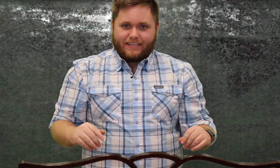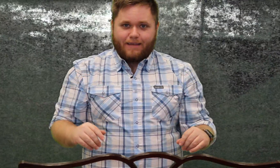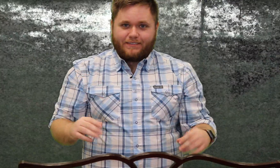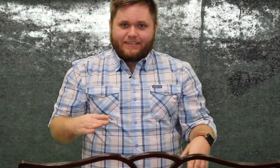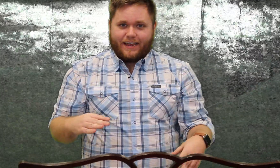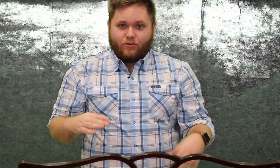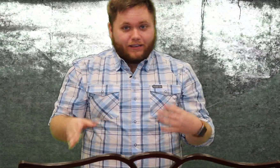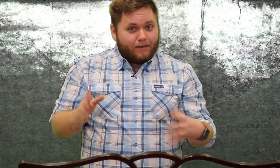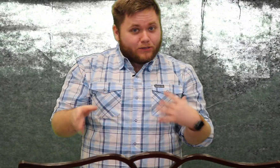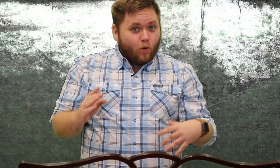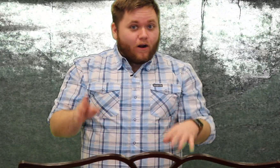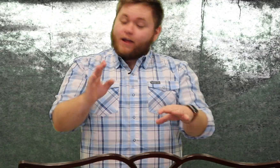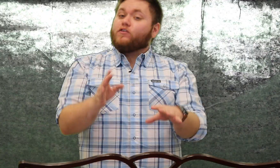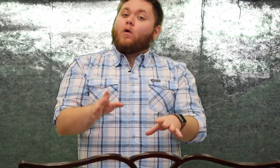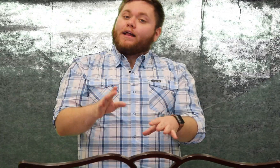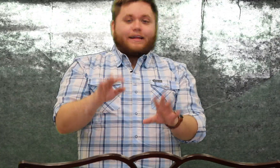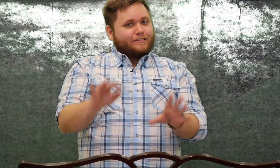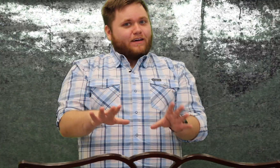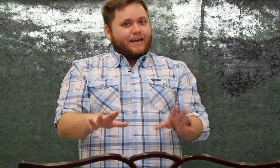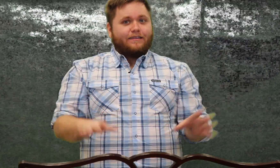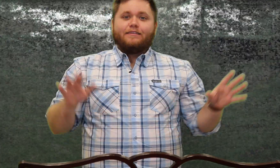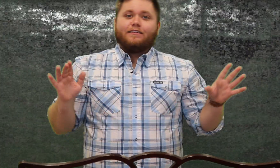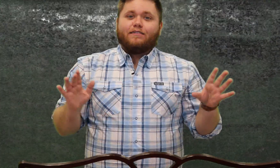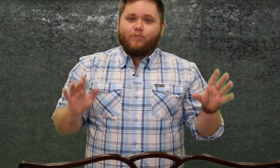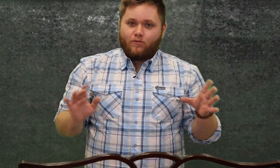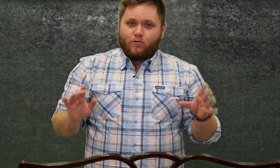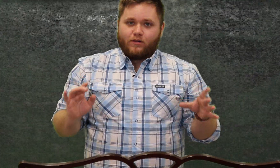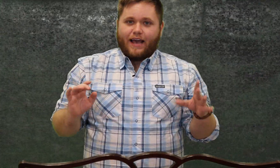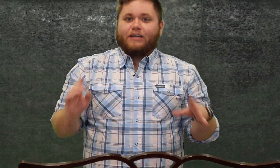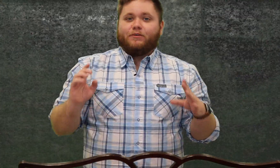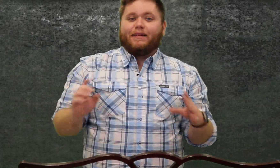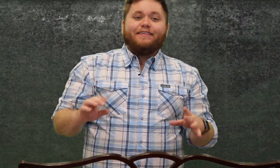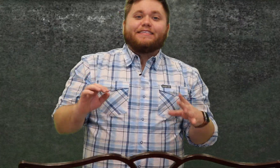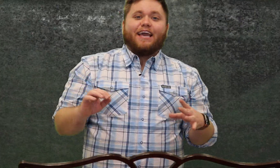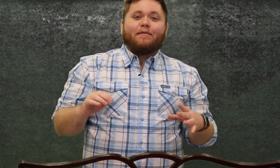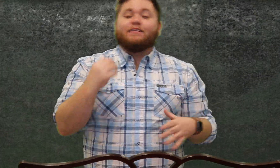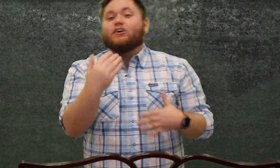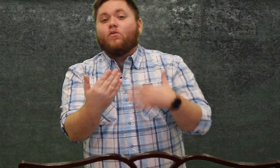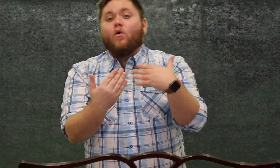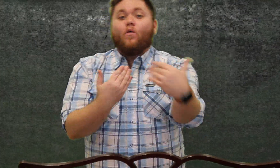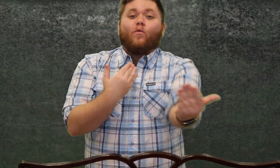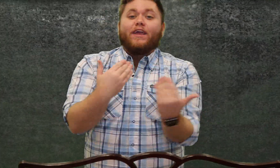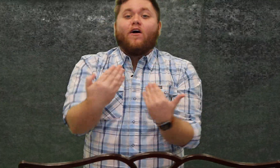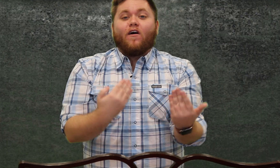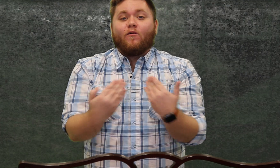game today you can keep score if you want that's fine we won't really actually play this game until we are